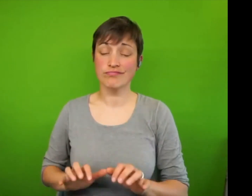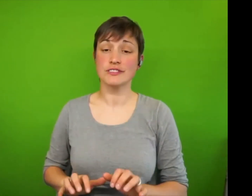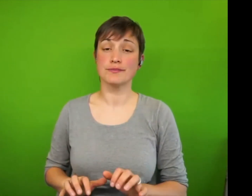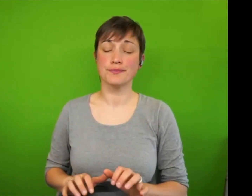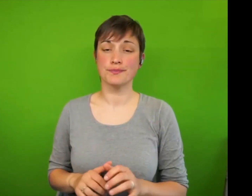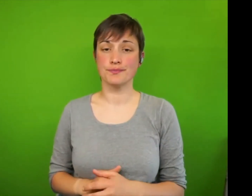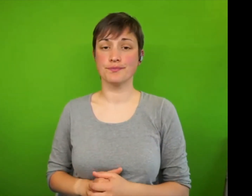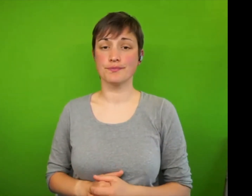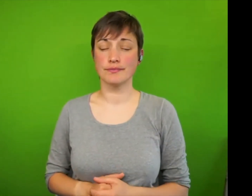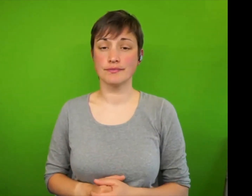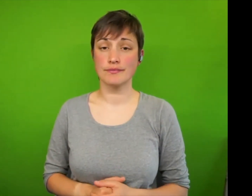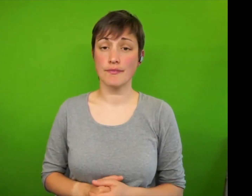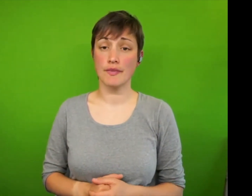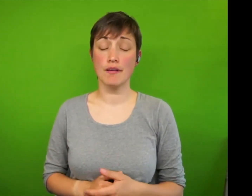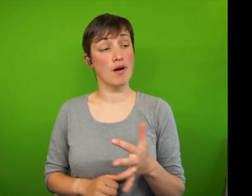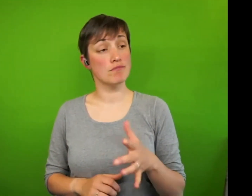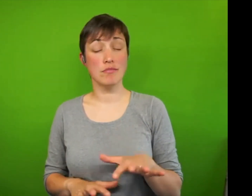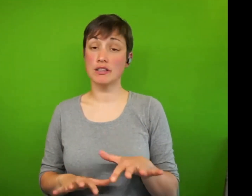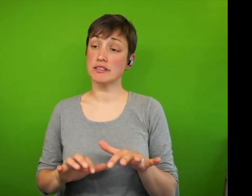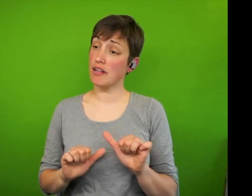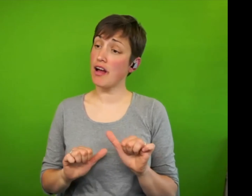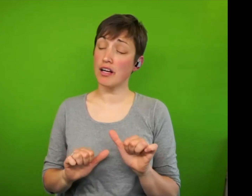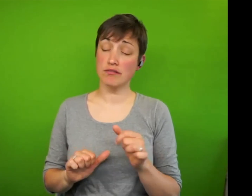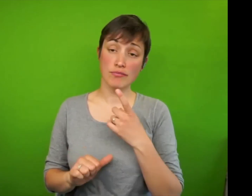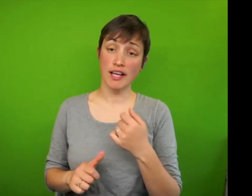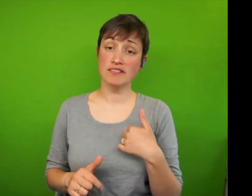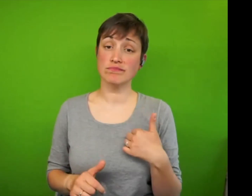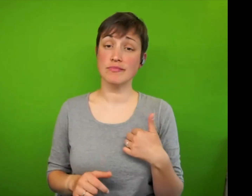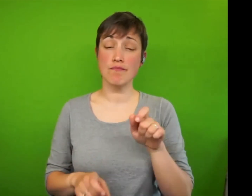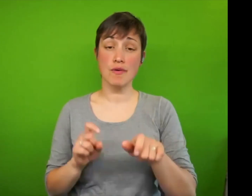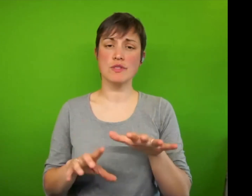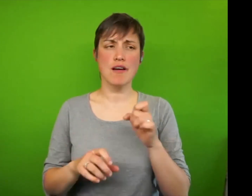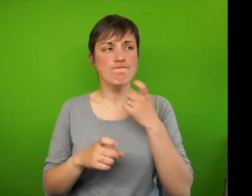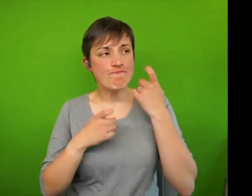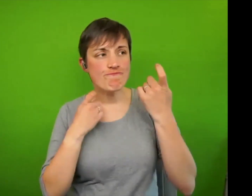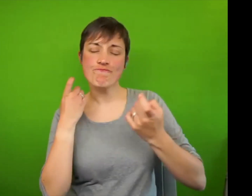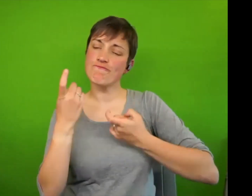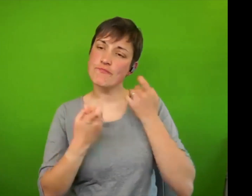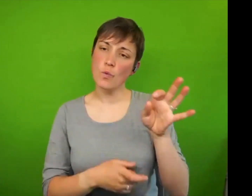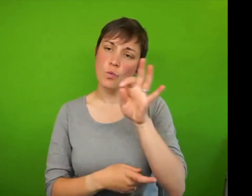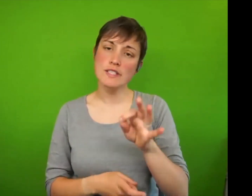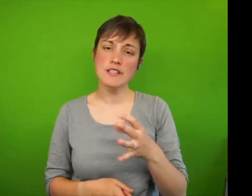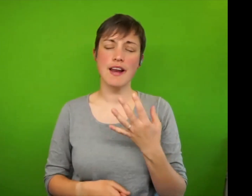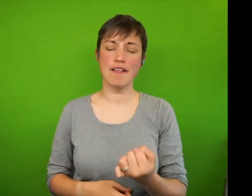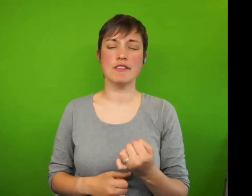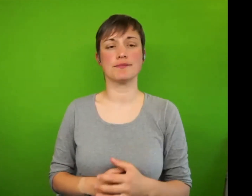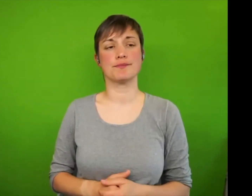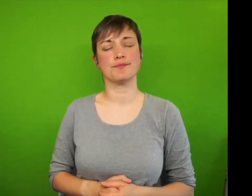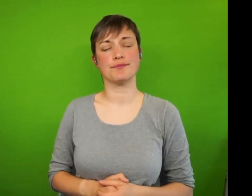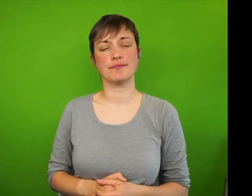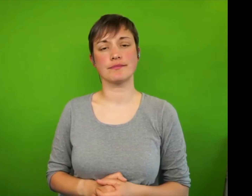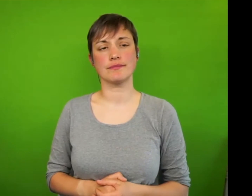Perhaps I can start while people think about questions they would like to pose. You talked a little bit about the